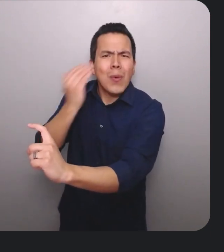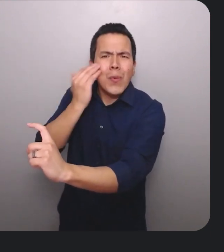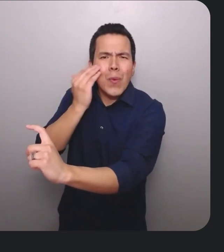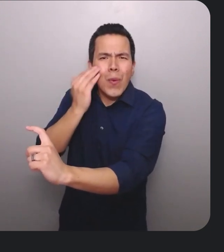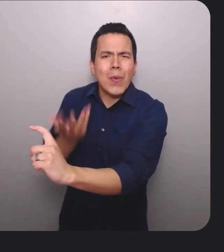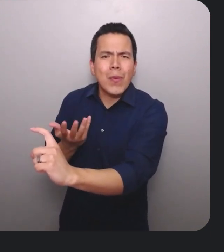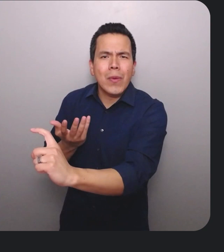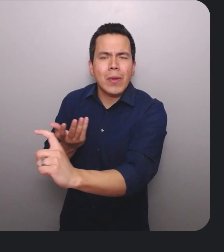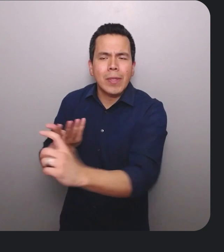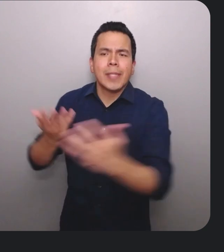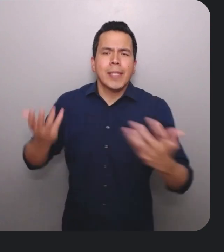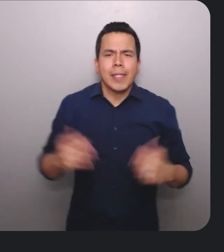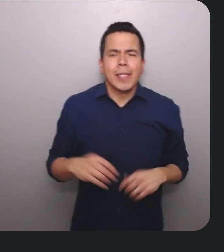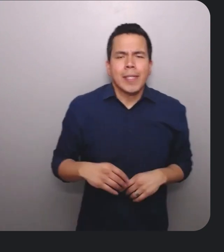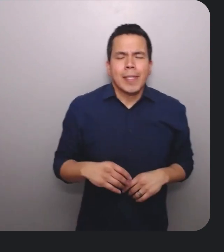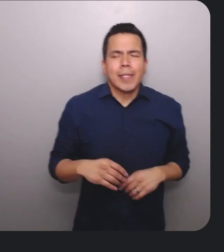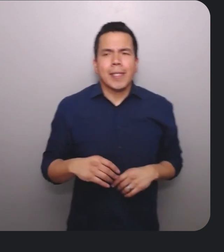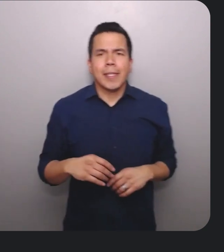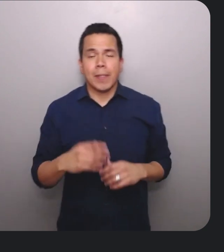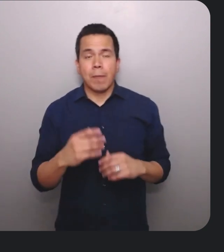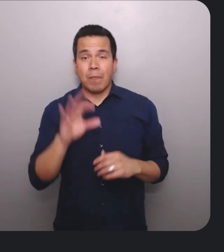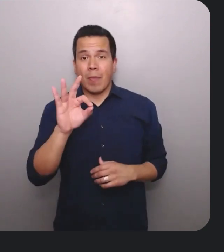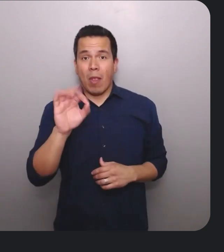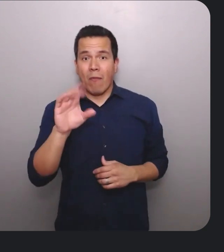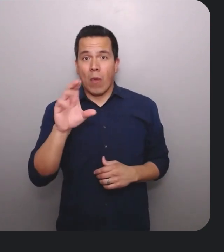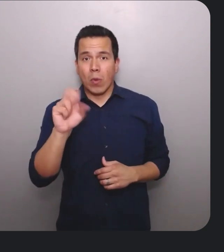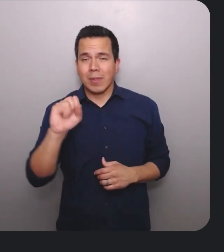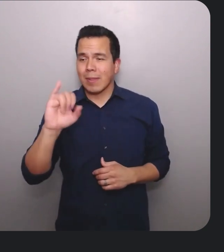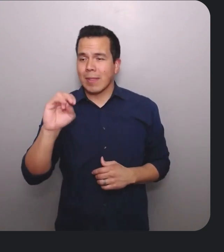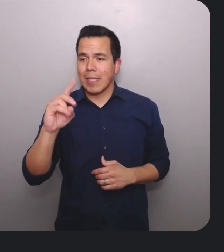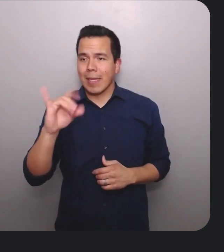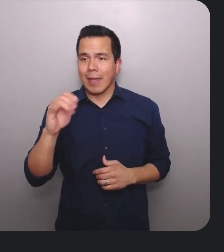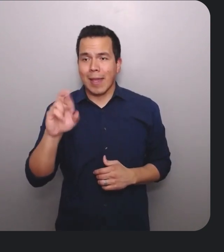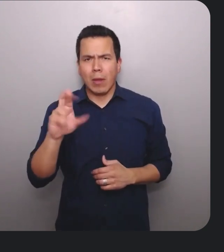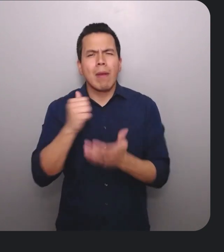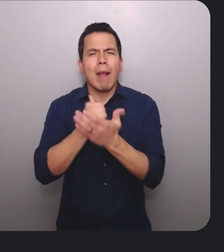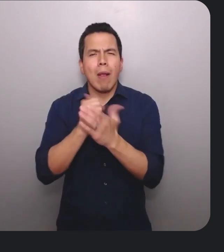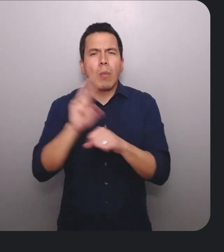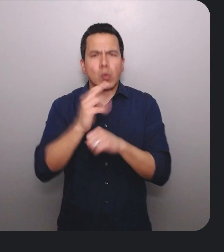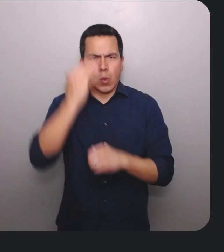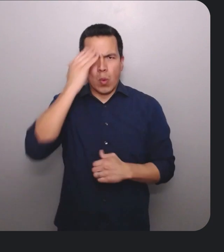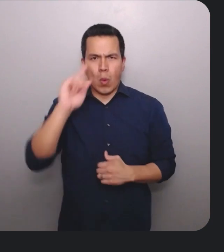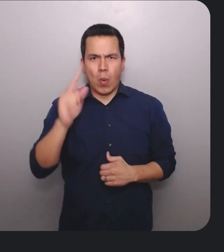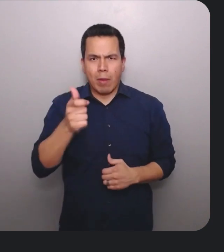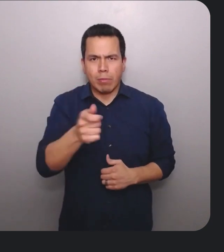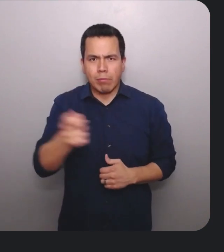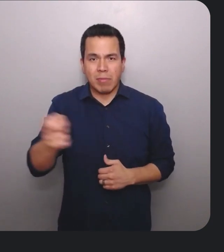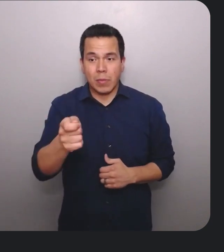and ready to interact with? So a focus indicator helps a user track where they are. This is particularly important for users who